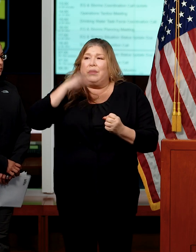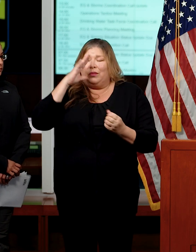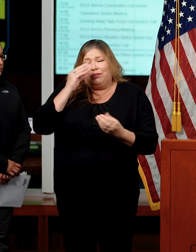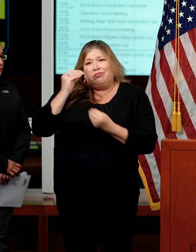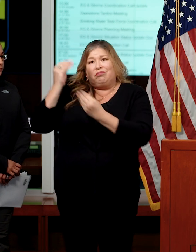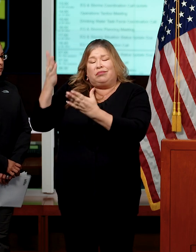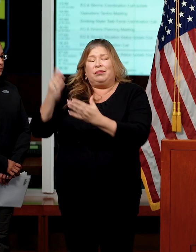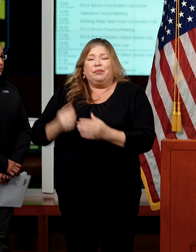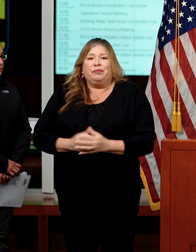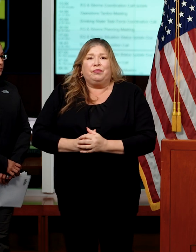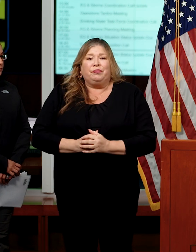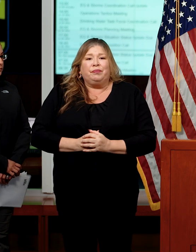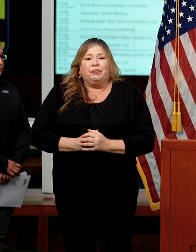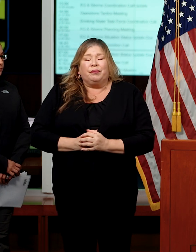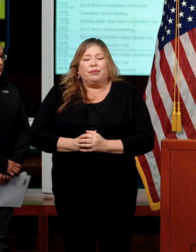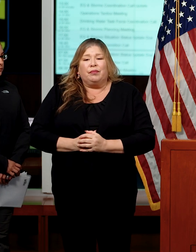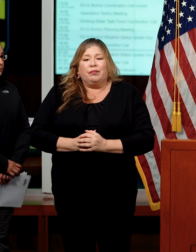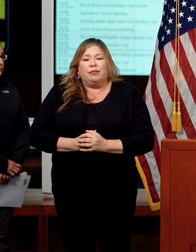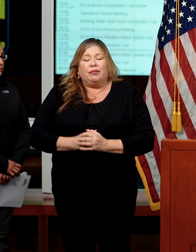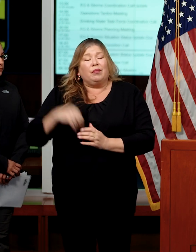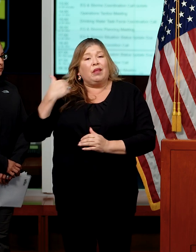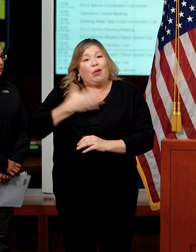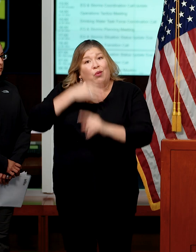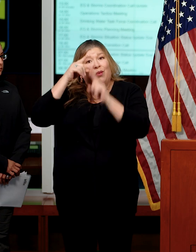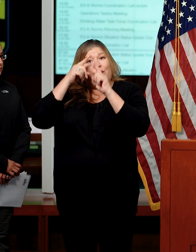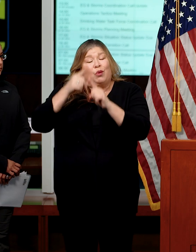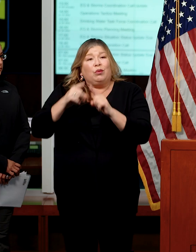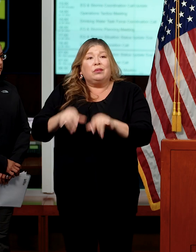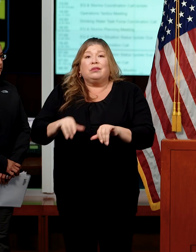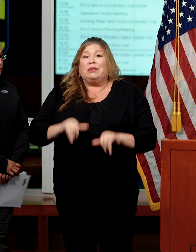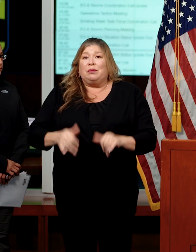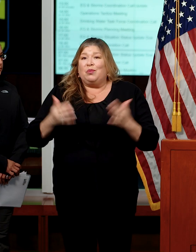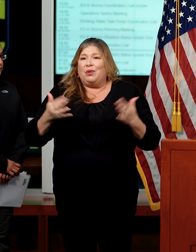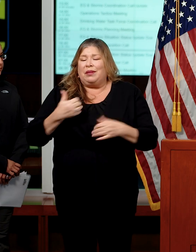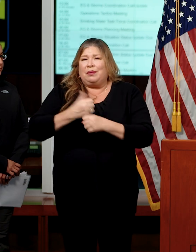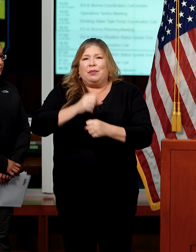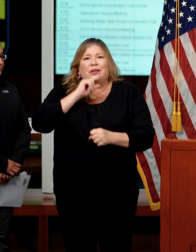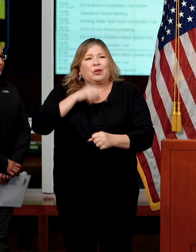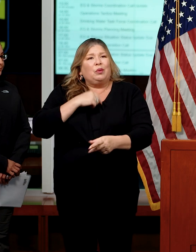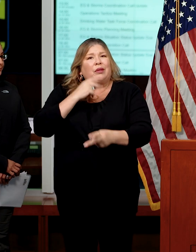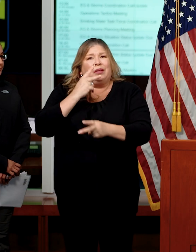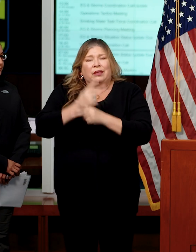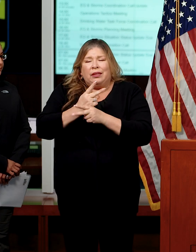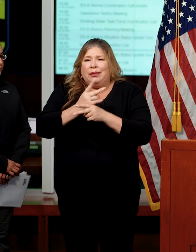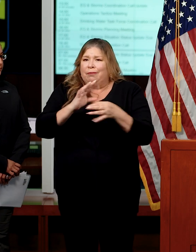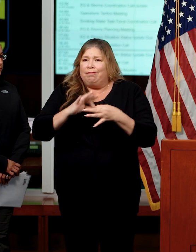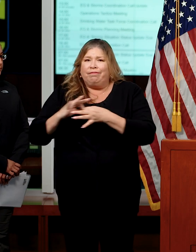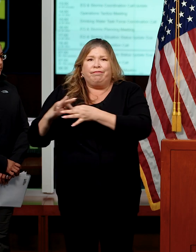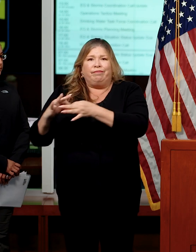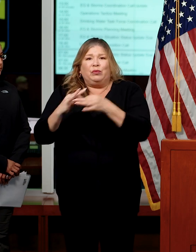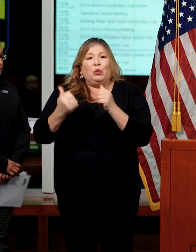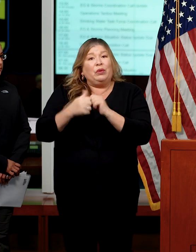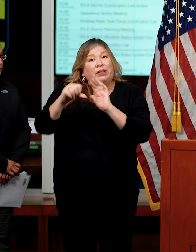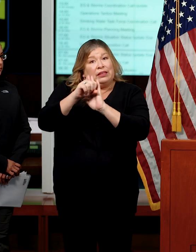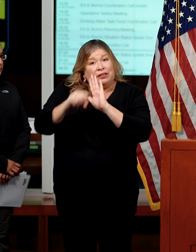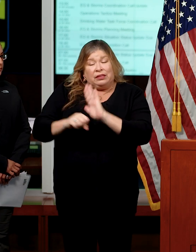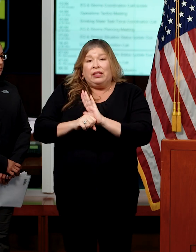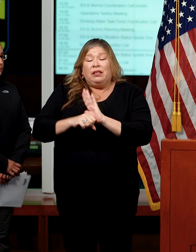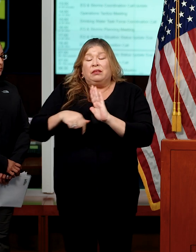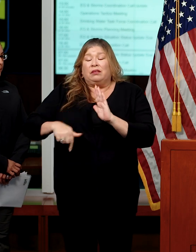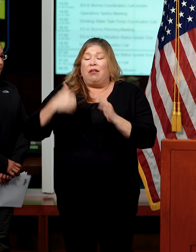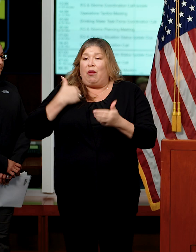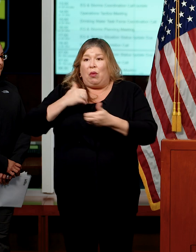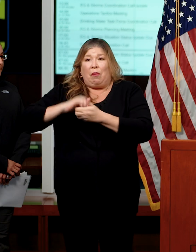operations continue. Our goal remains to maintain close coordination with our state partners so we can